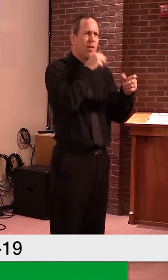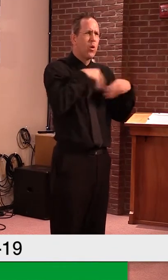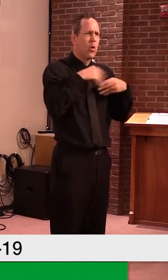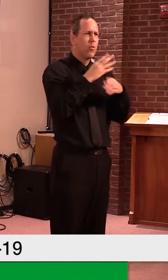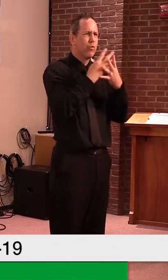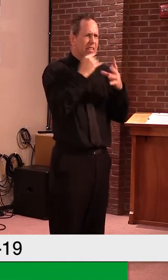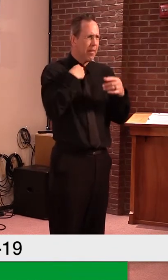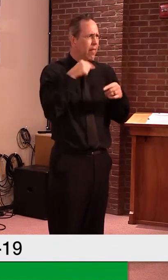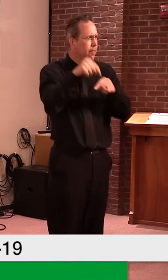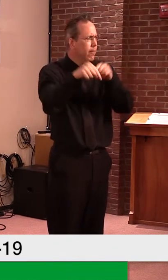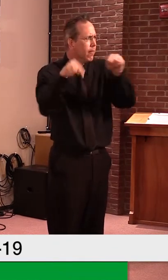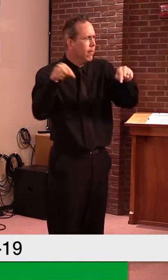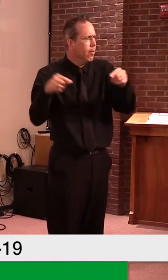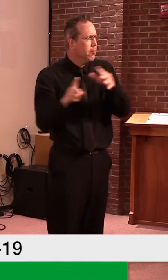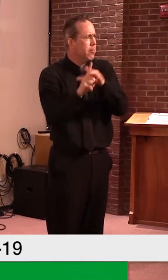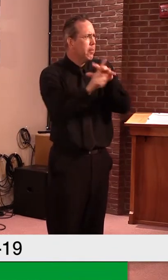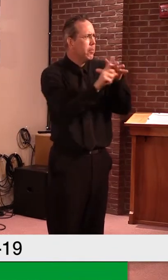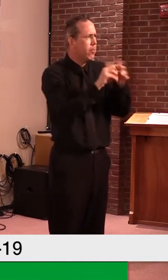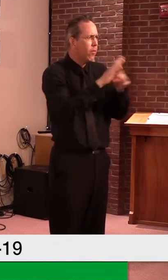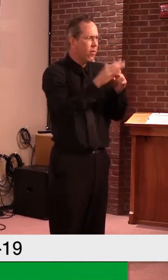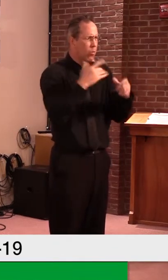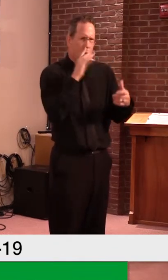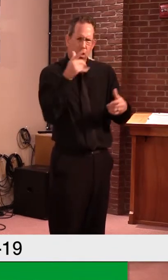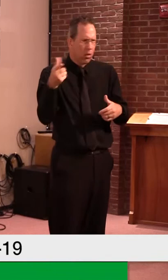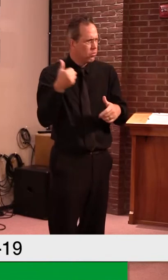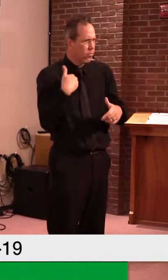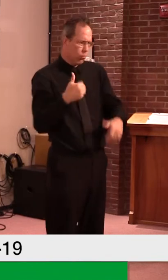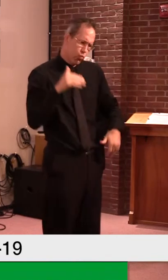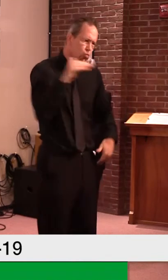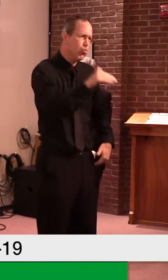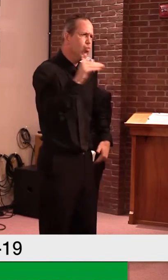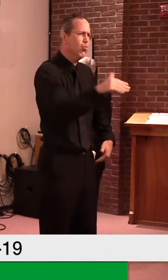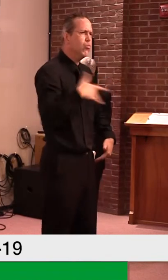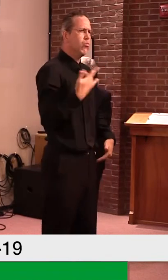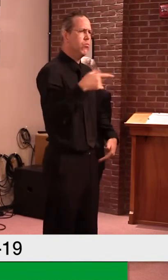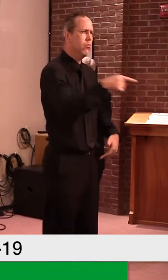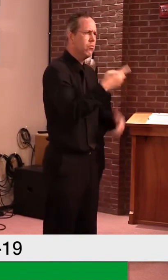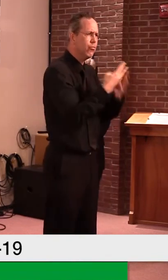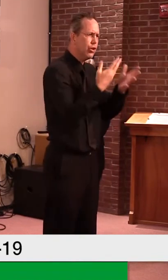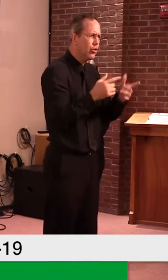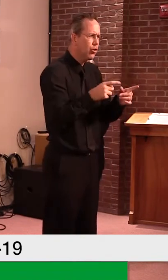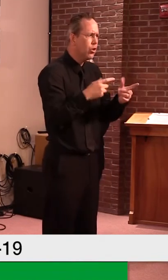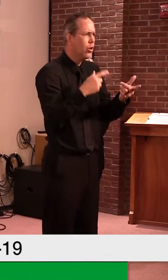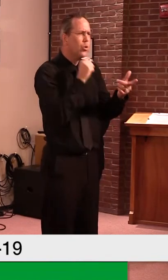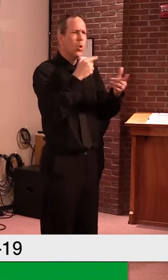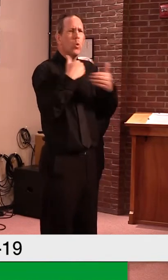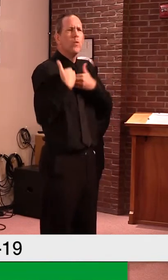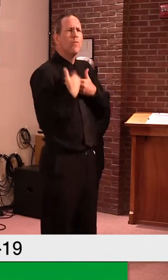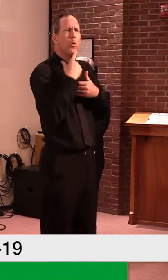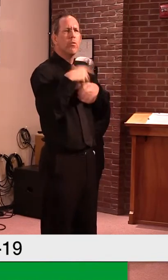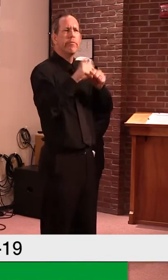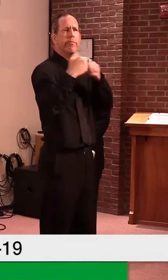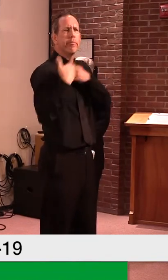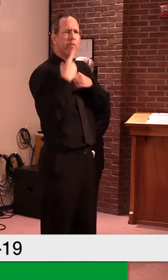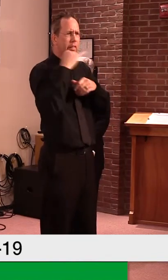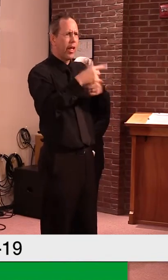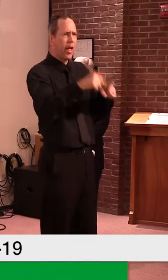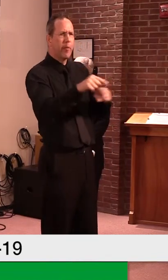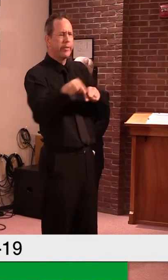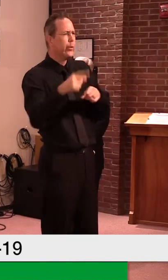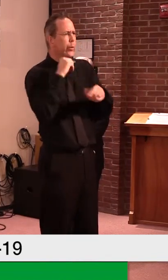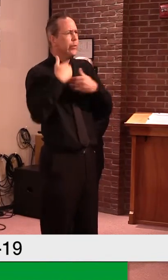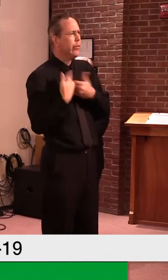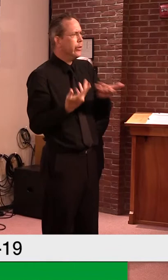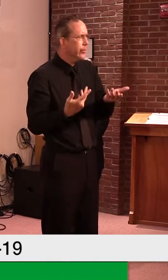already, uh, Secretary Smith did as well, uh, that we should have pushed forward on this, should have seen this coming. I don't know how to be any more clear than